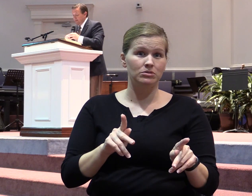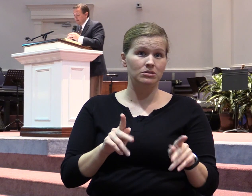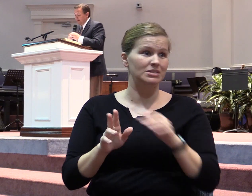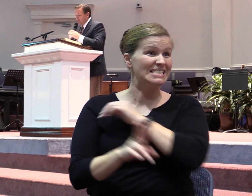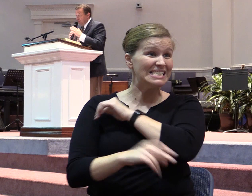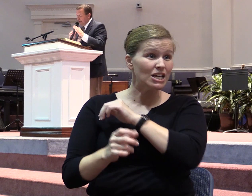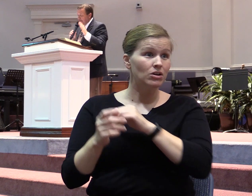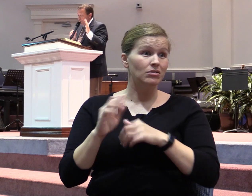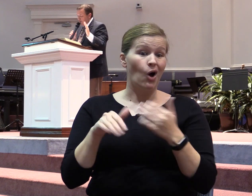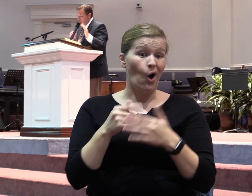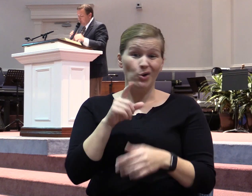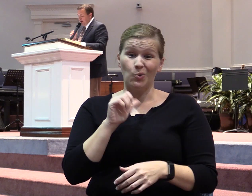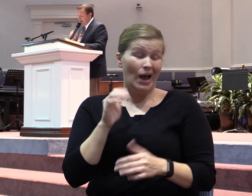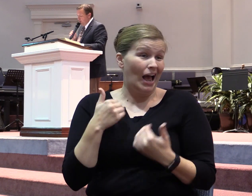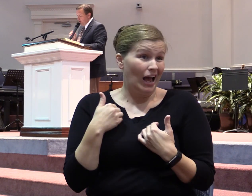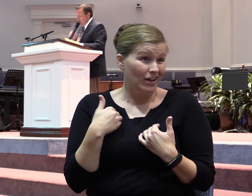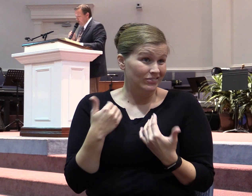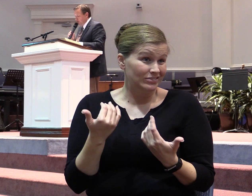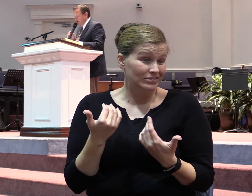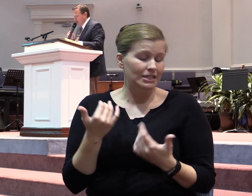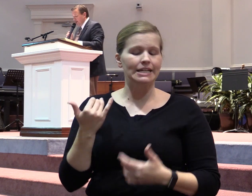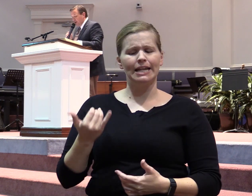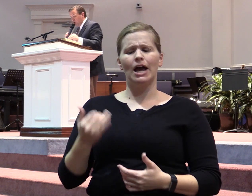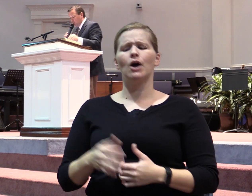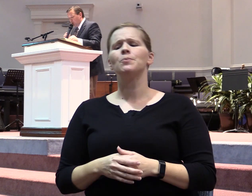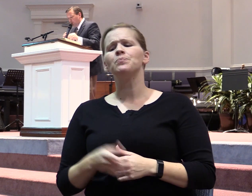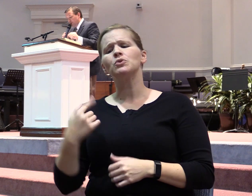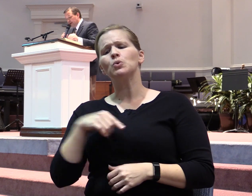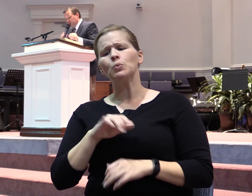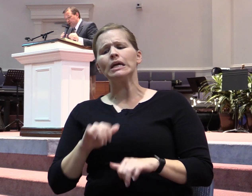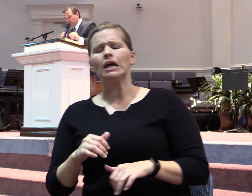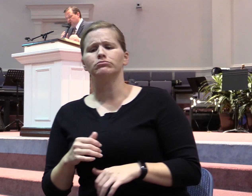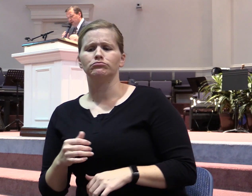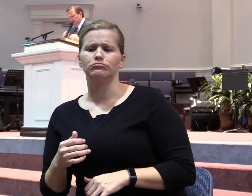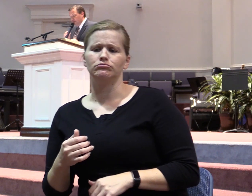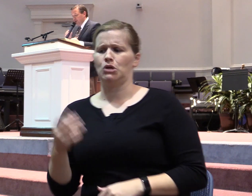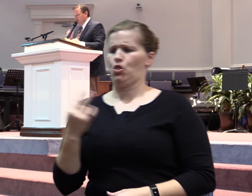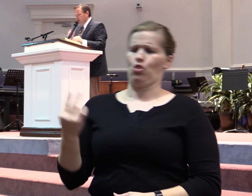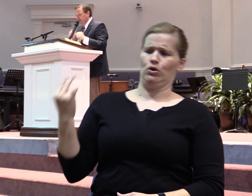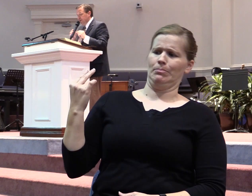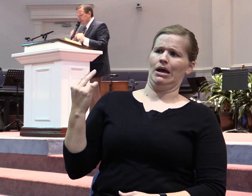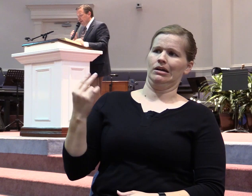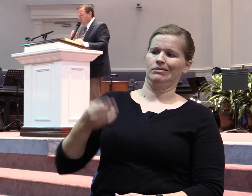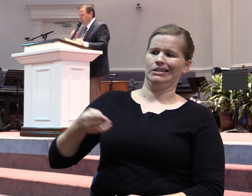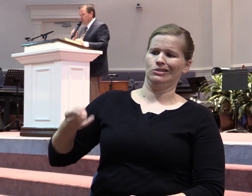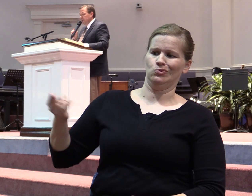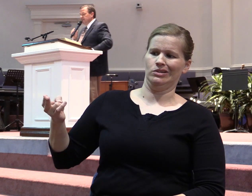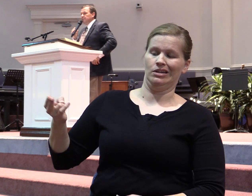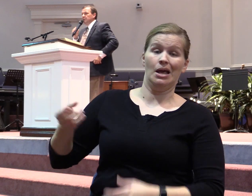Now, if the blanket could be pulled back over the history of the world, there's absolutely no telling how many people have been killed simply